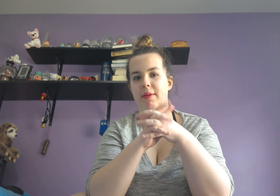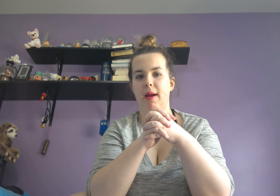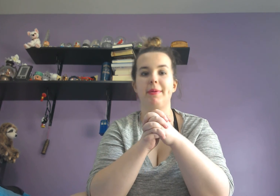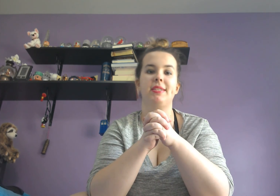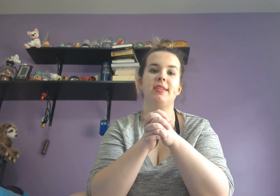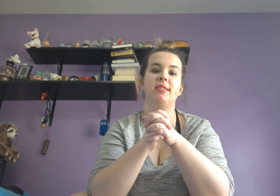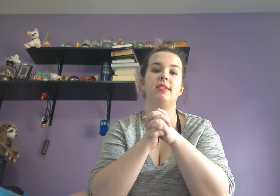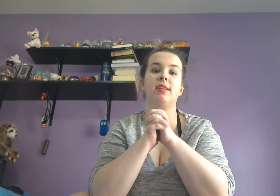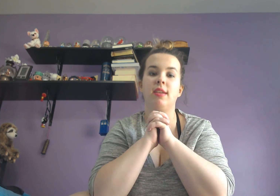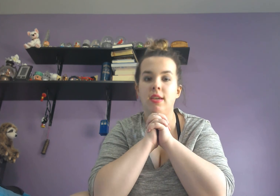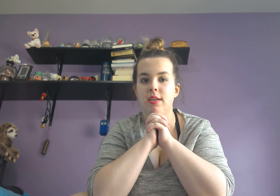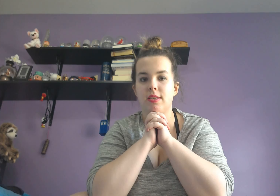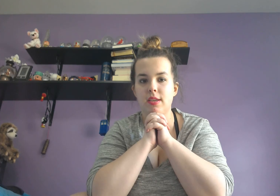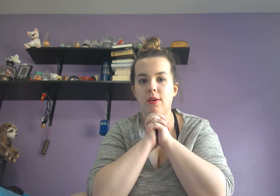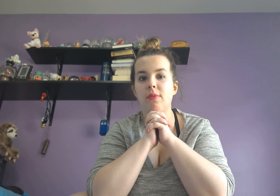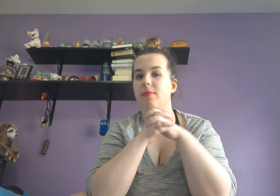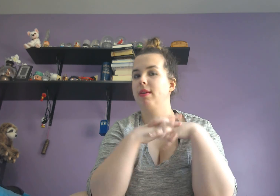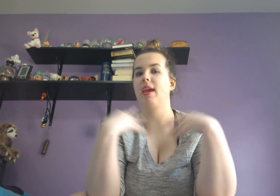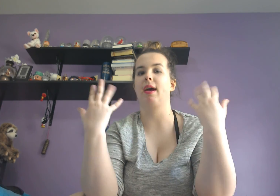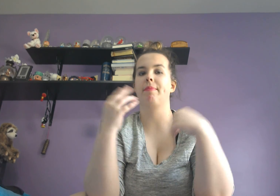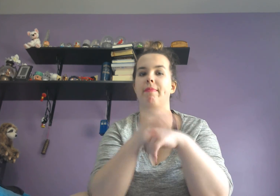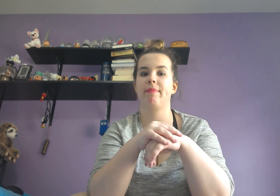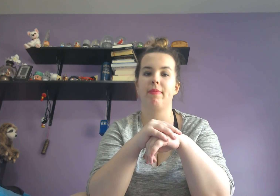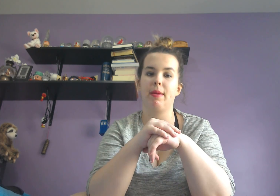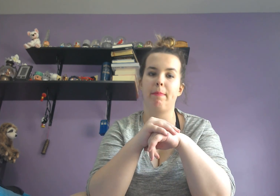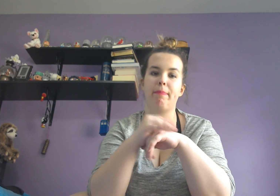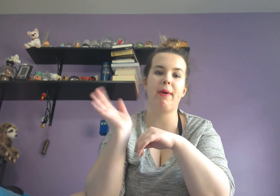Robinsons so, yeah Bye!